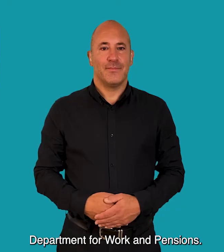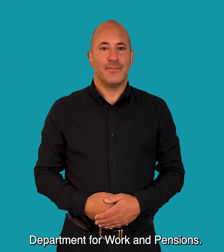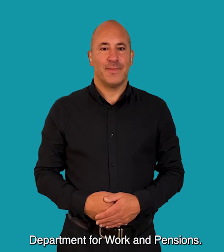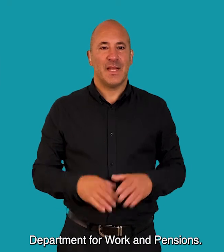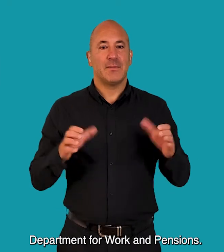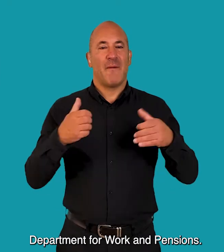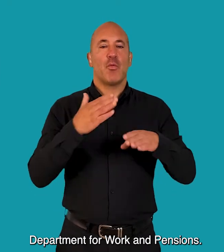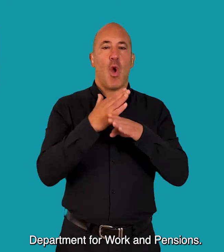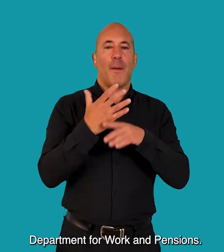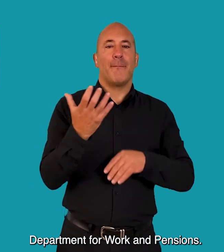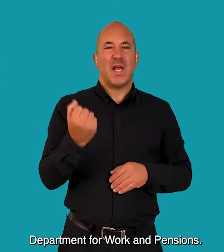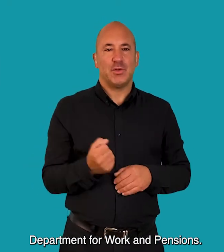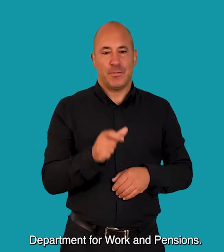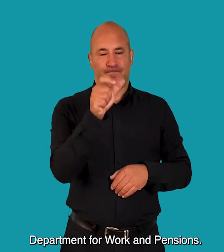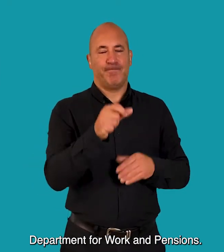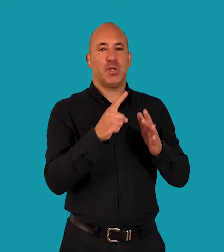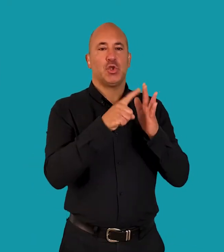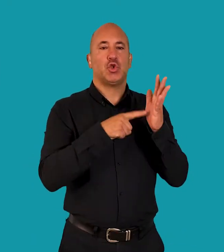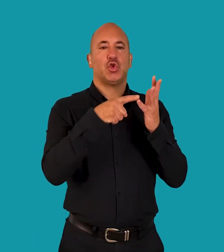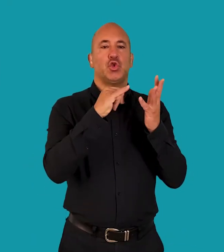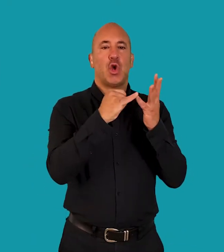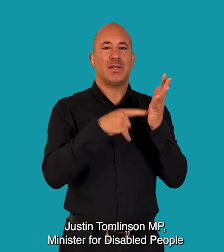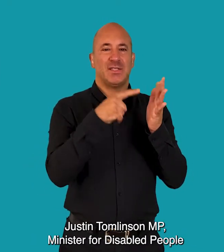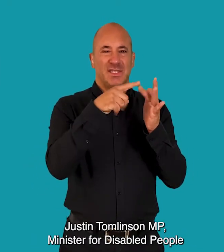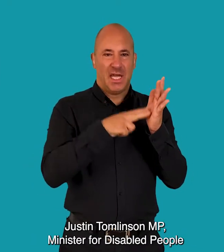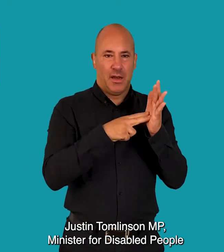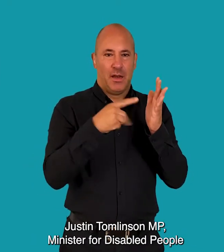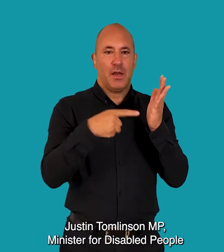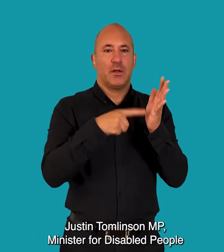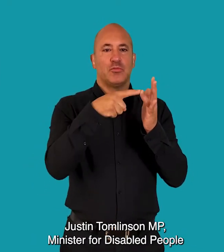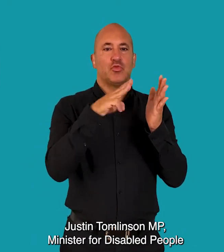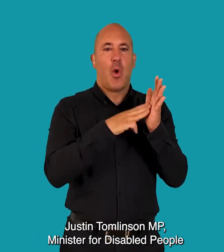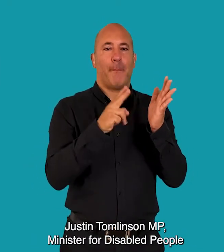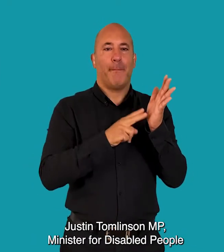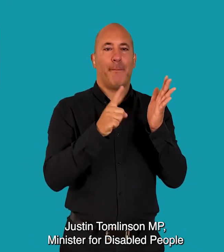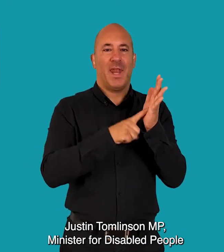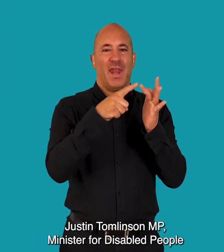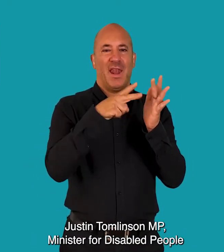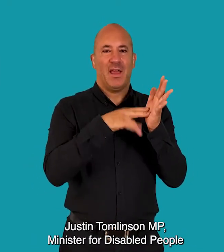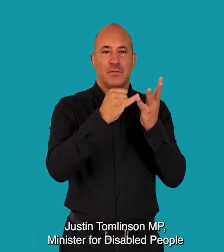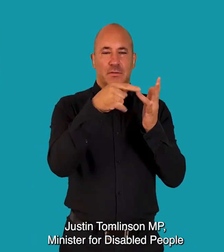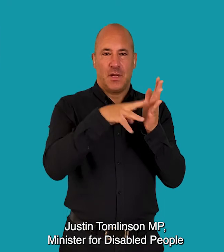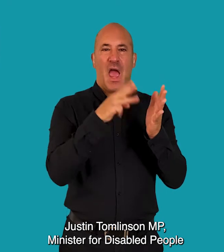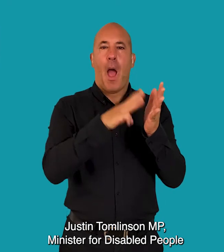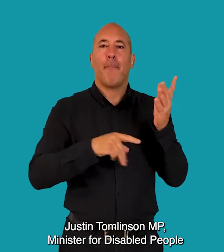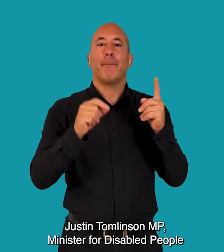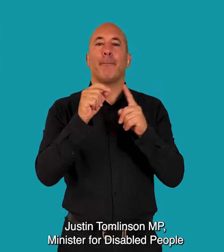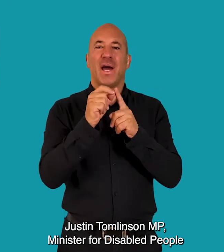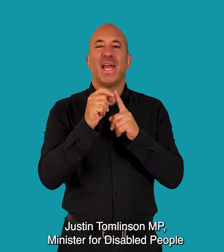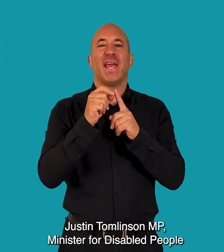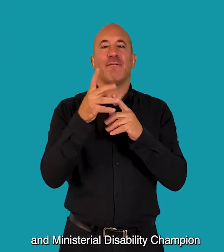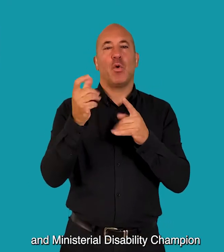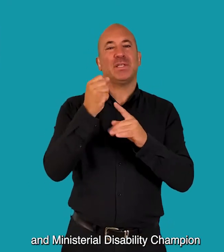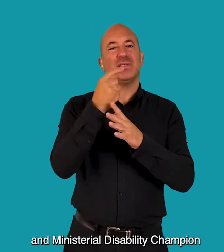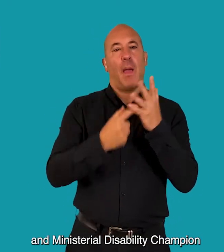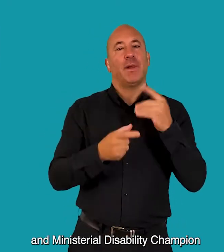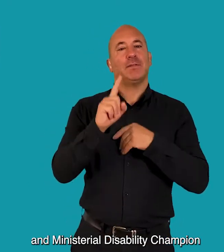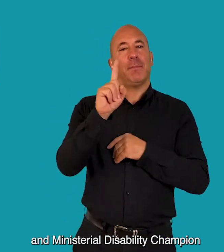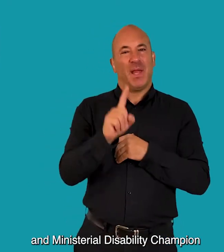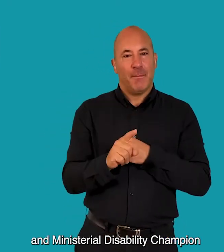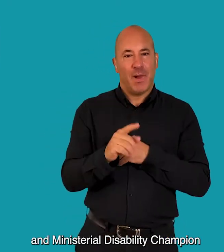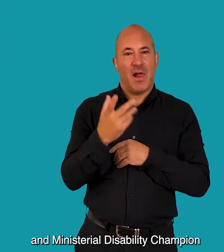Department for Work and Pensions Justin Tomlinson MP, Minister for Disabled People and